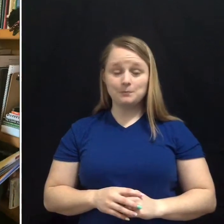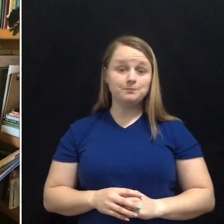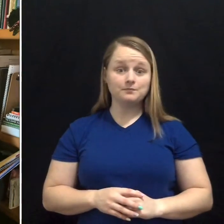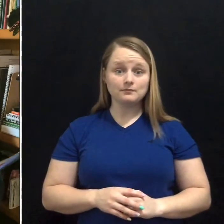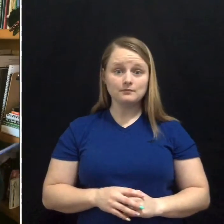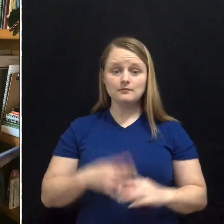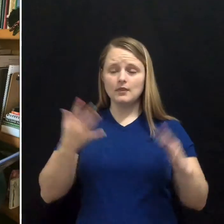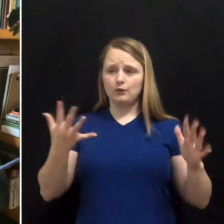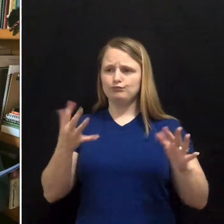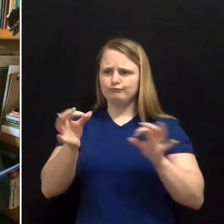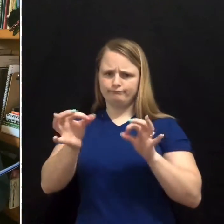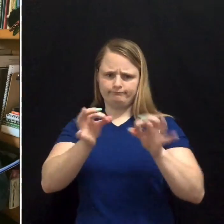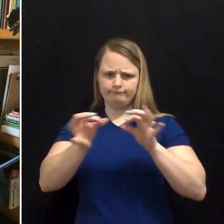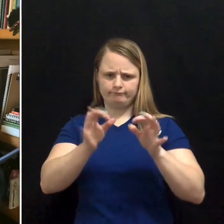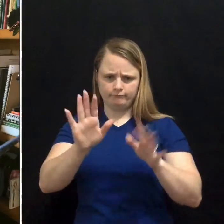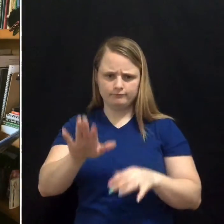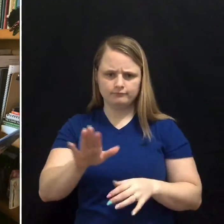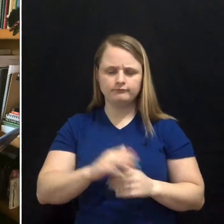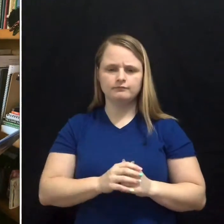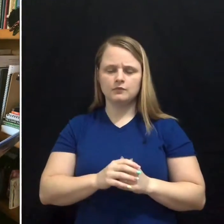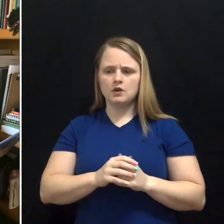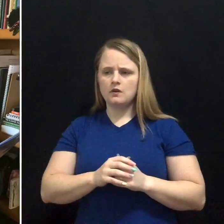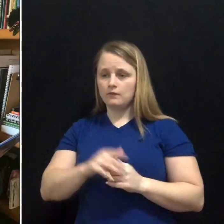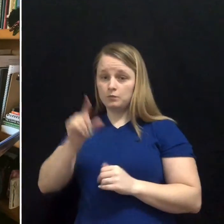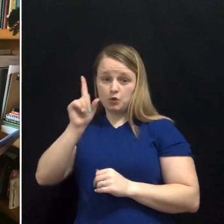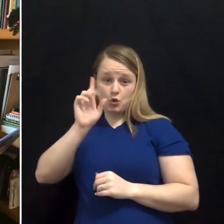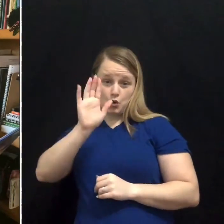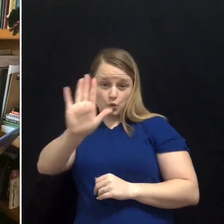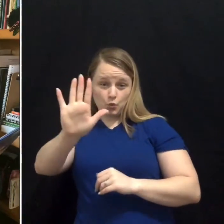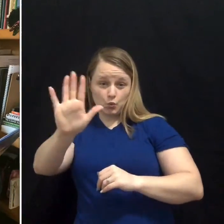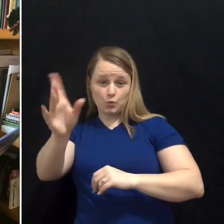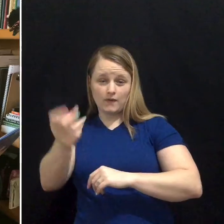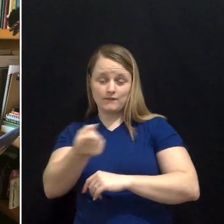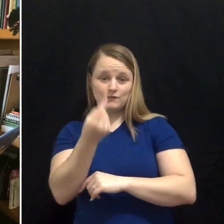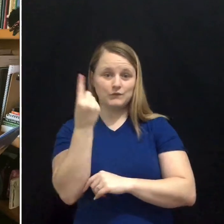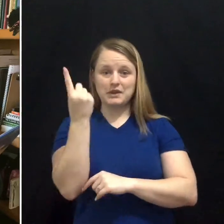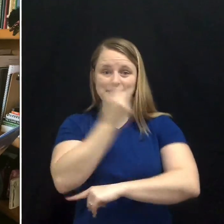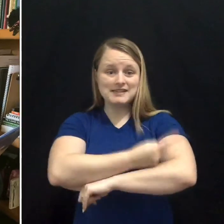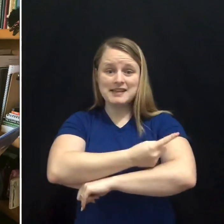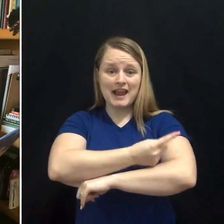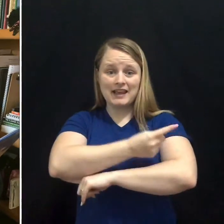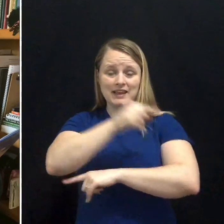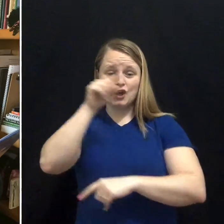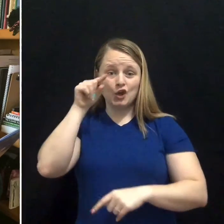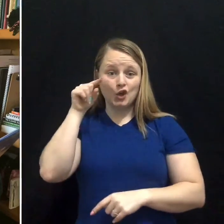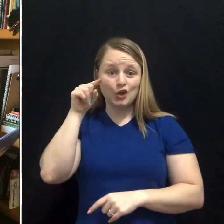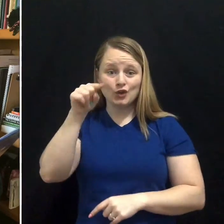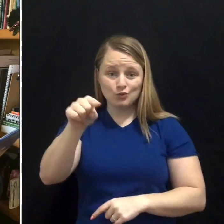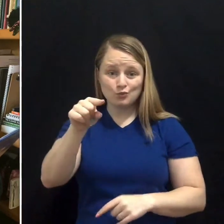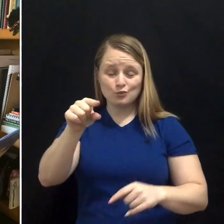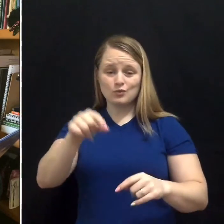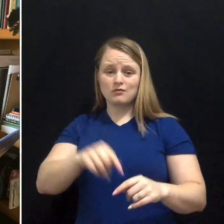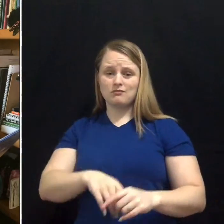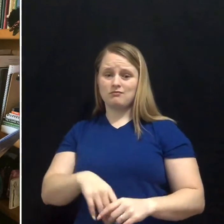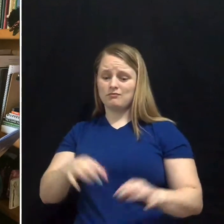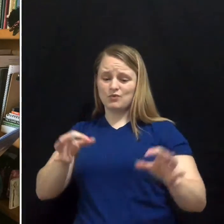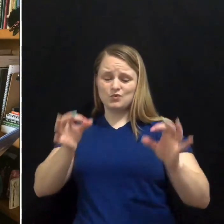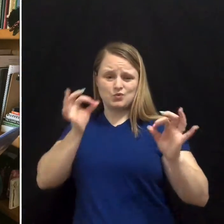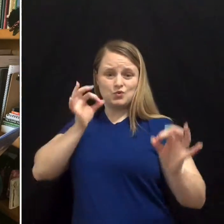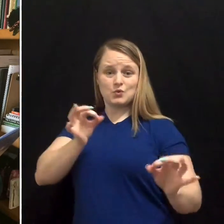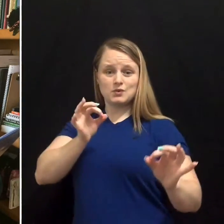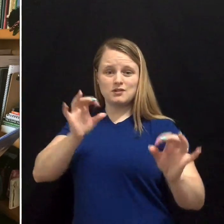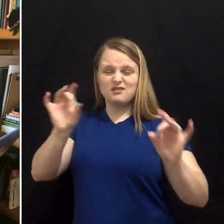In other words, from your very first day, you were chosen to glow in a